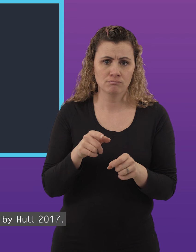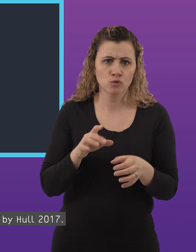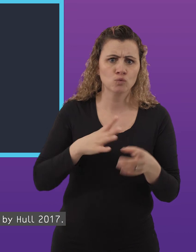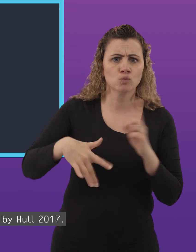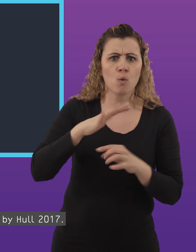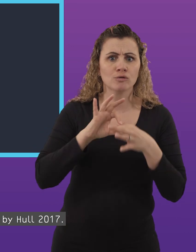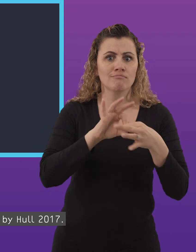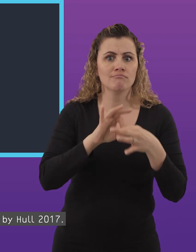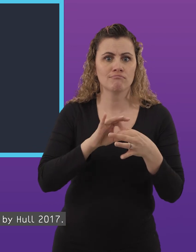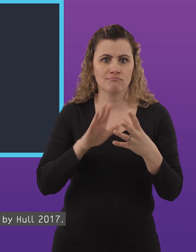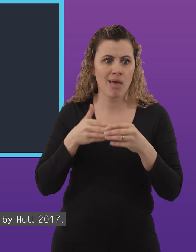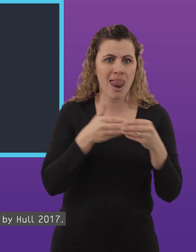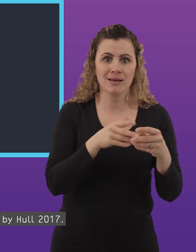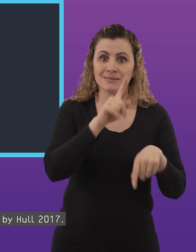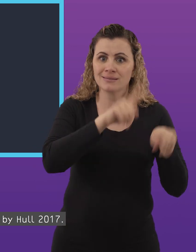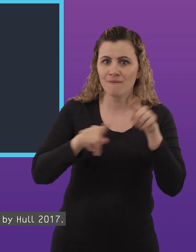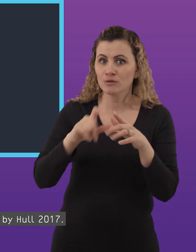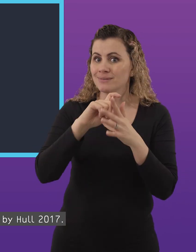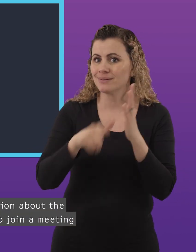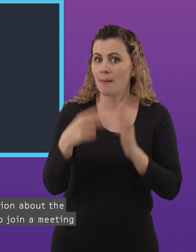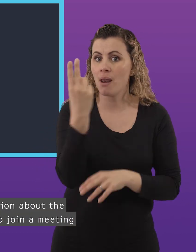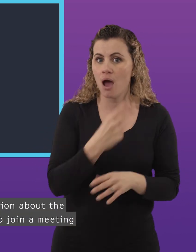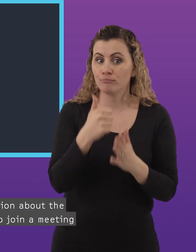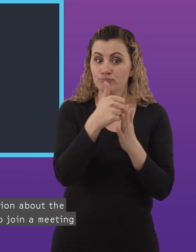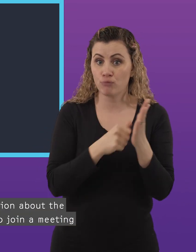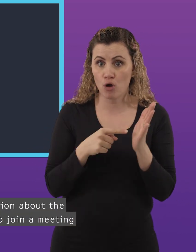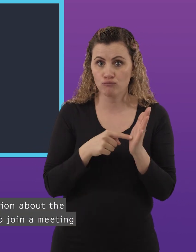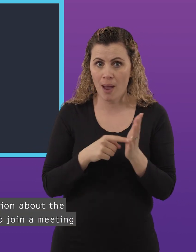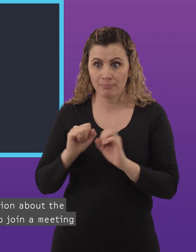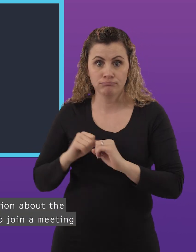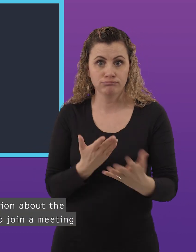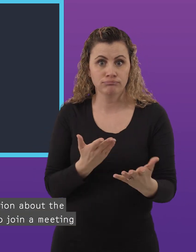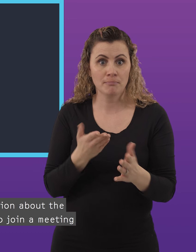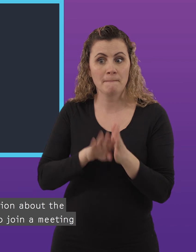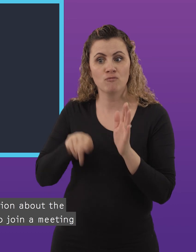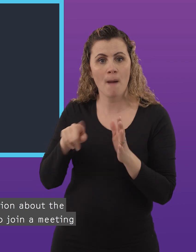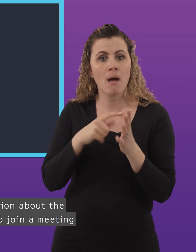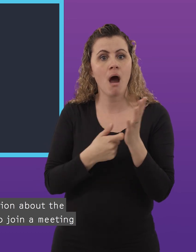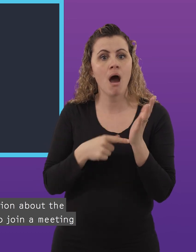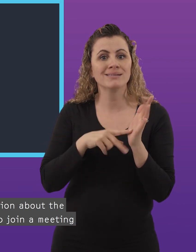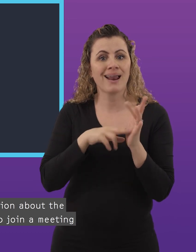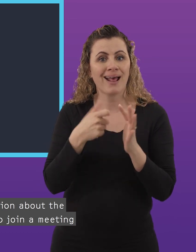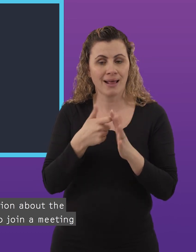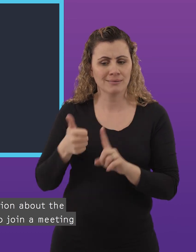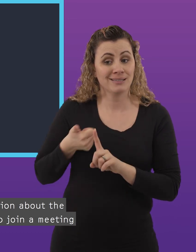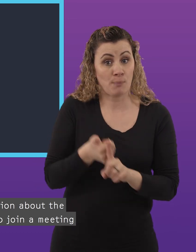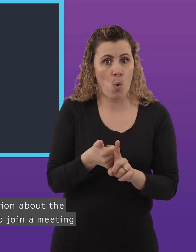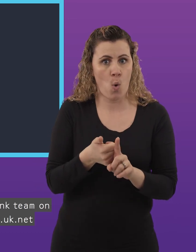supported by whole 2017 to find out more information about the square peg program or to join a meeting please